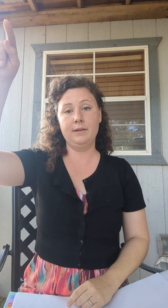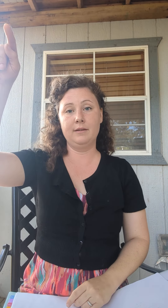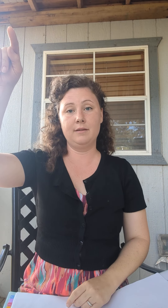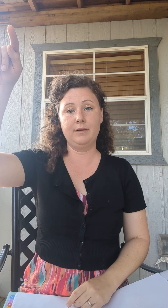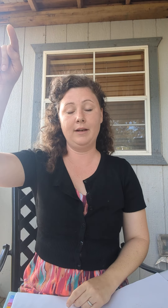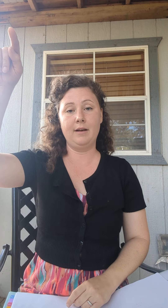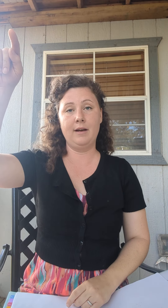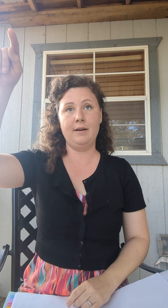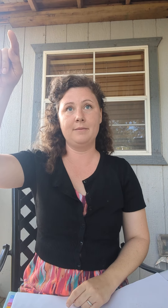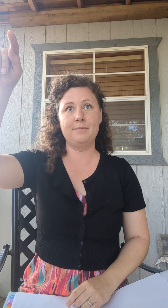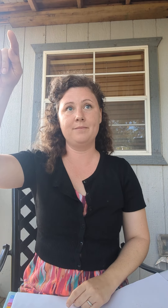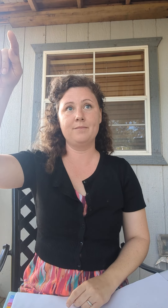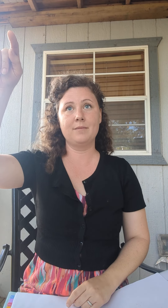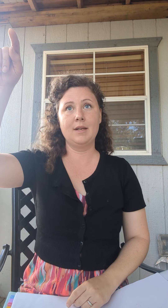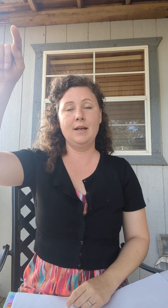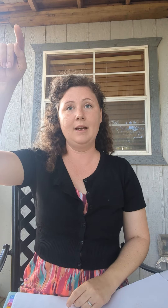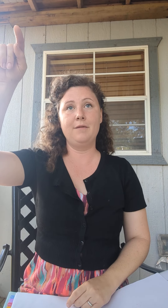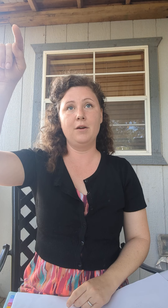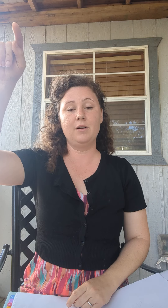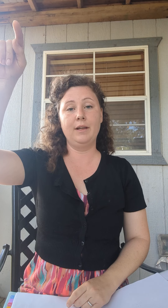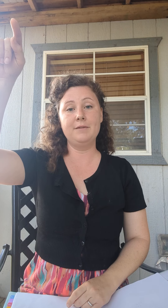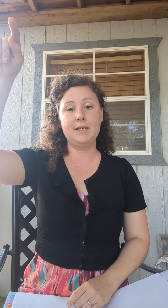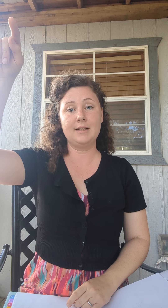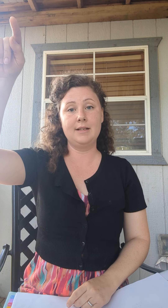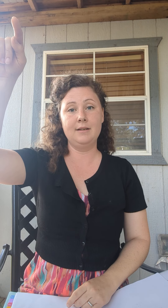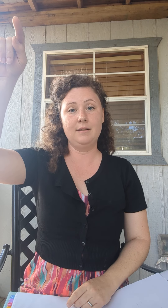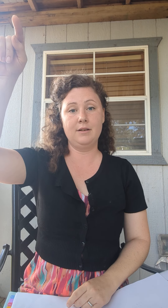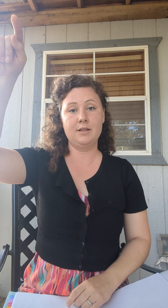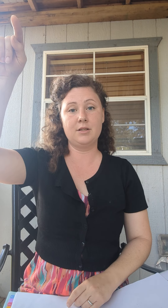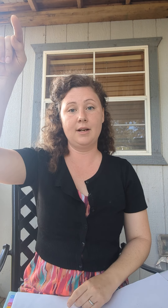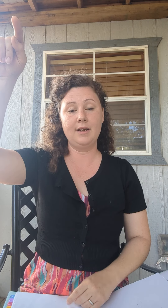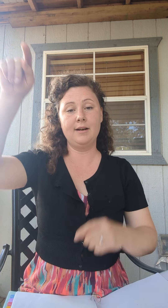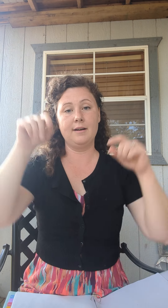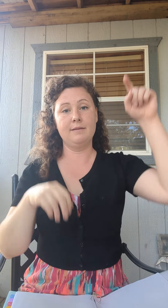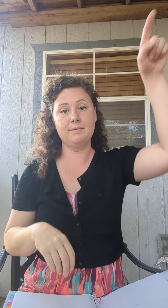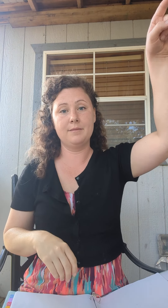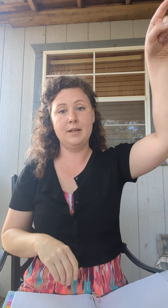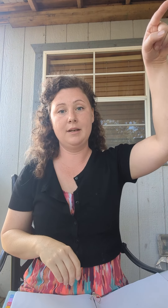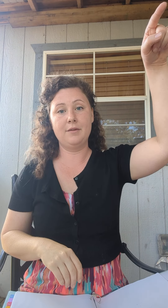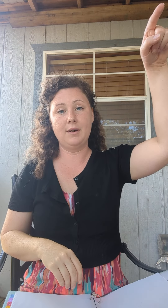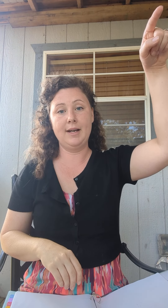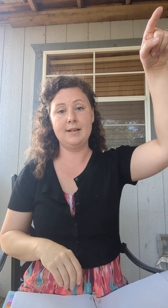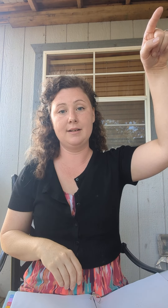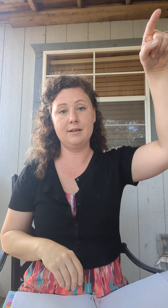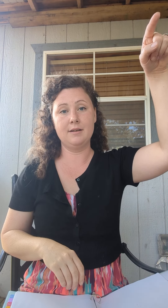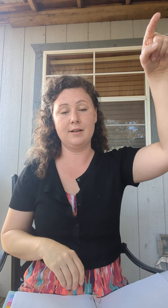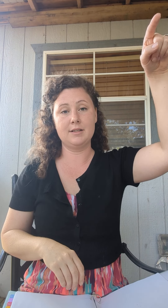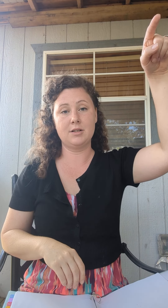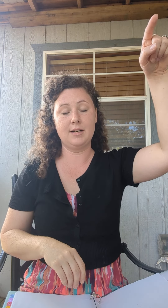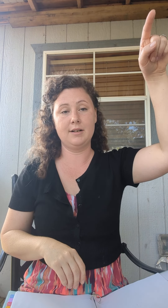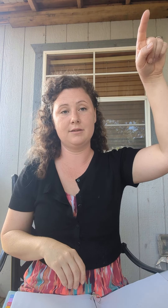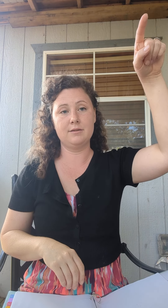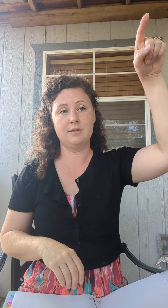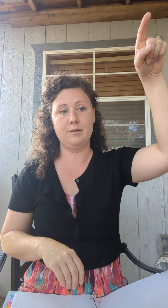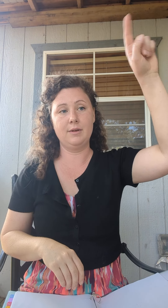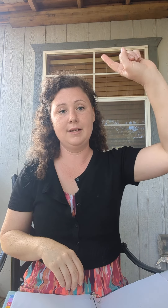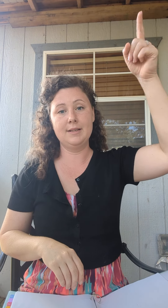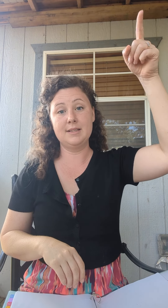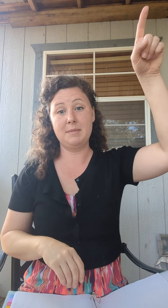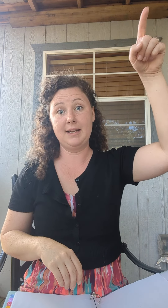if you're left-handed you're gonna start here. If you're right-handed you're gonna start here. So this is my